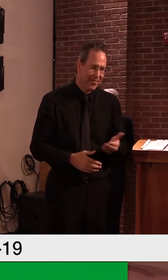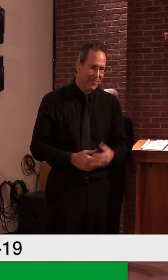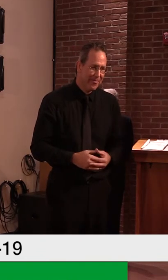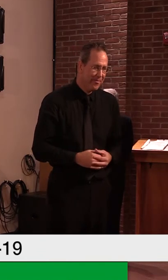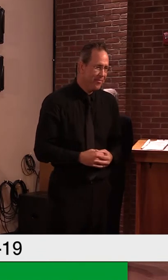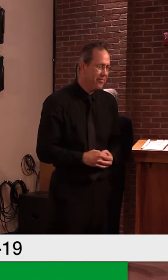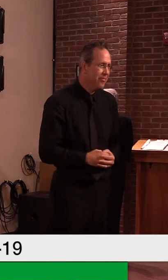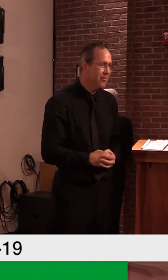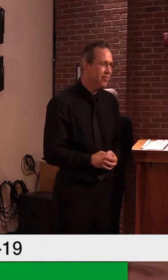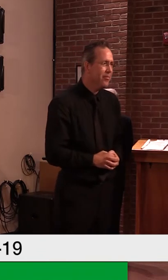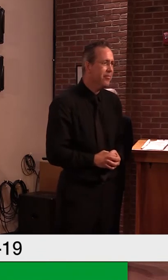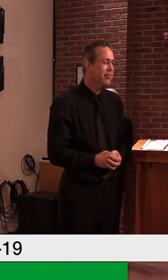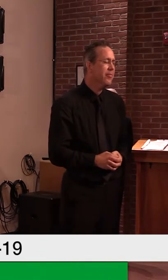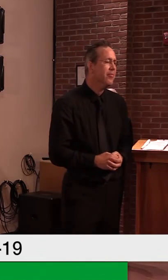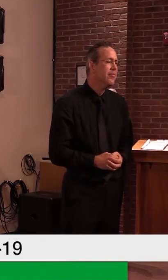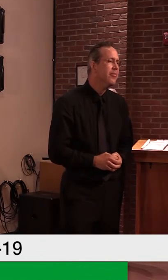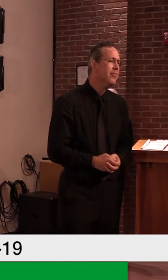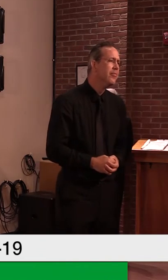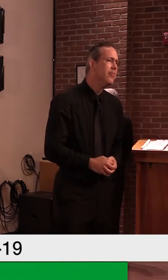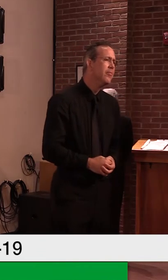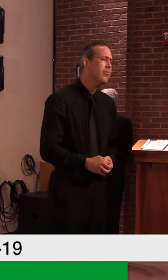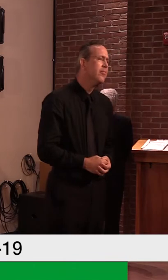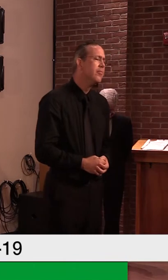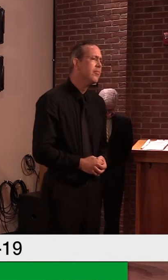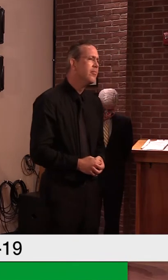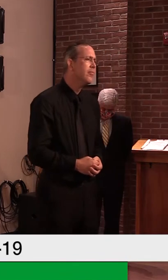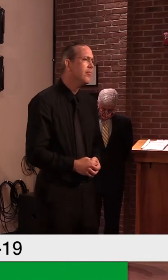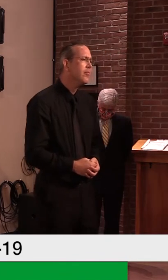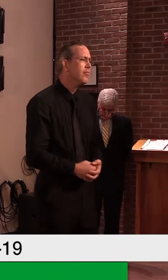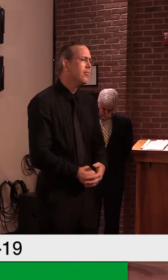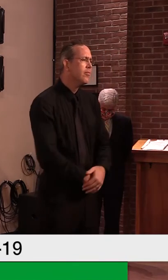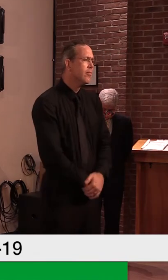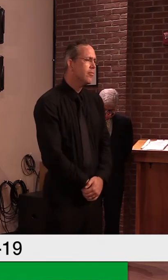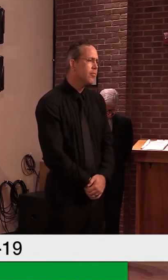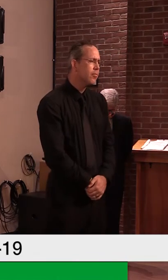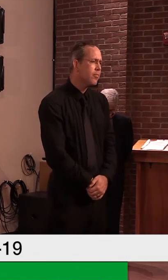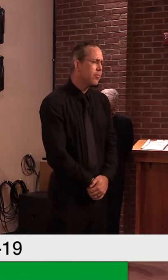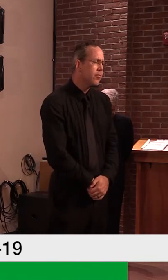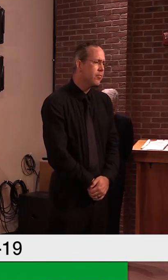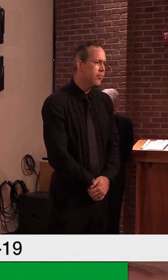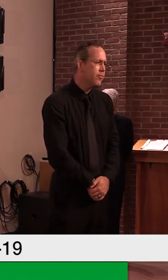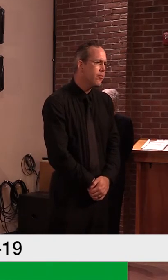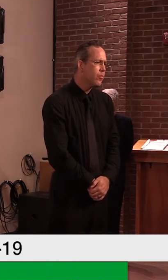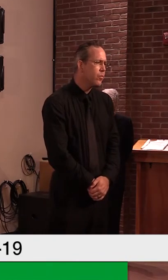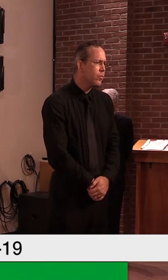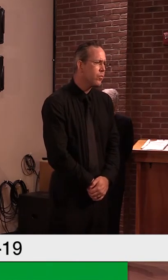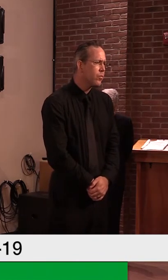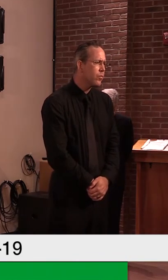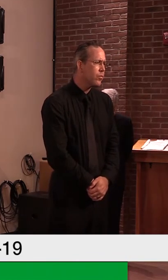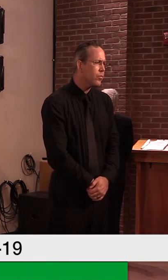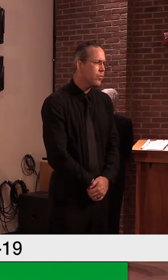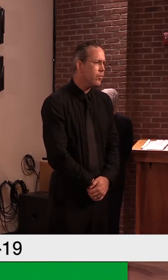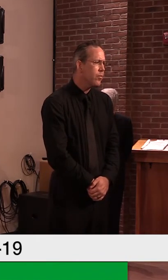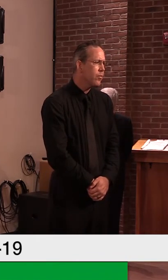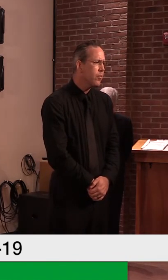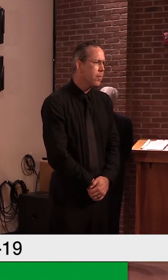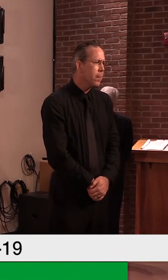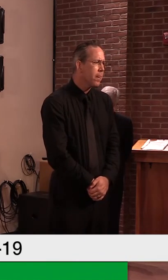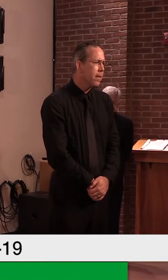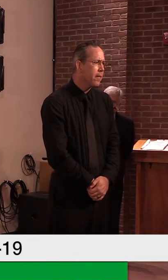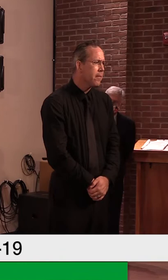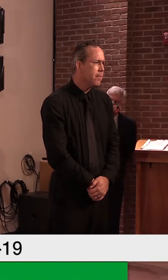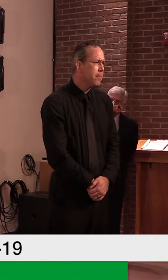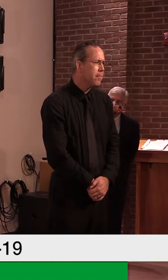Governor, what is China sending Vermonters unidentified packets of seeds? And do we know what kind of seeds they are?